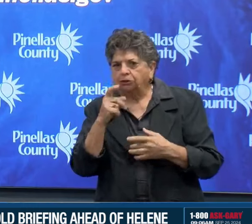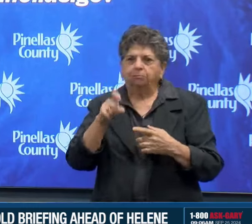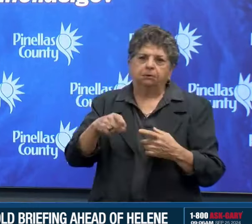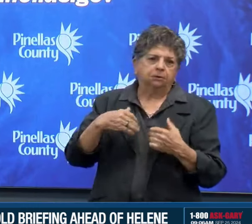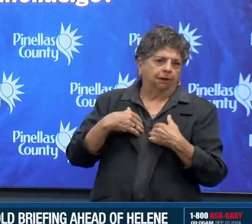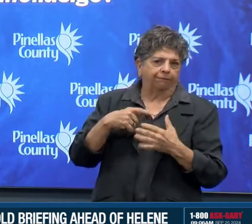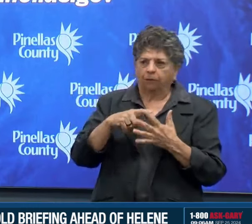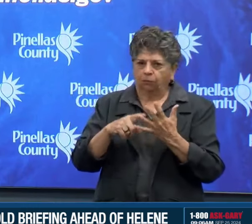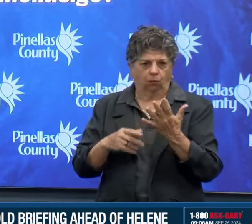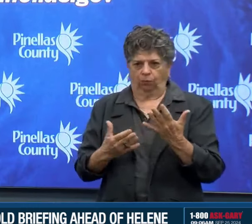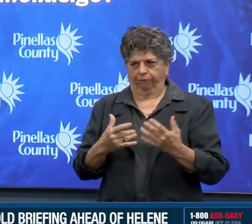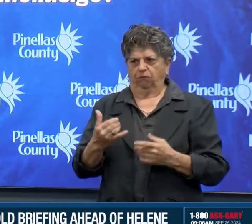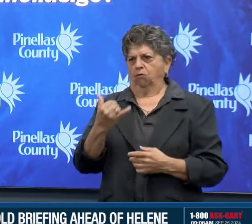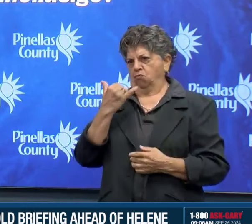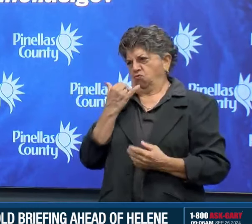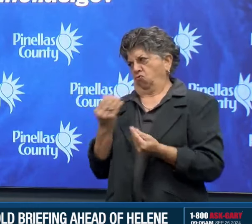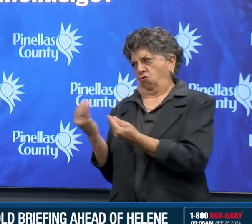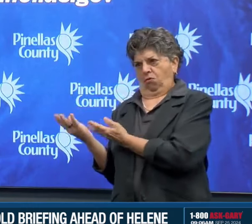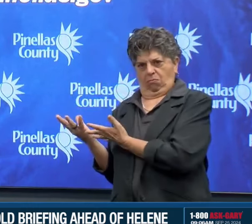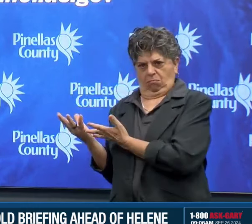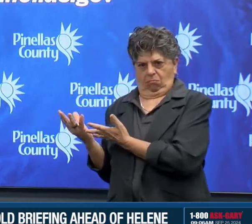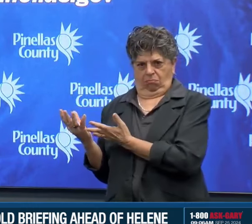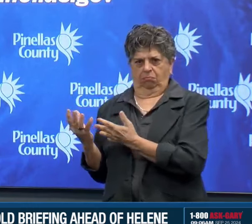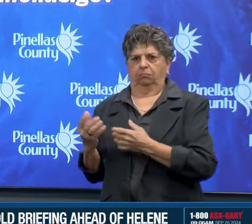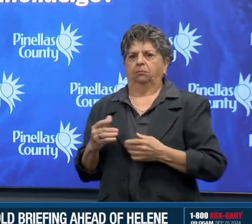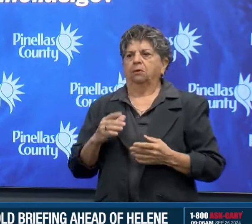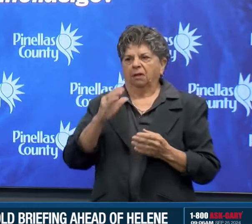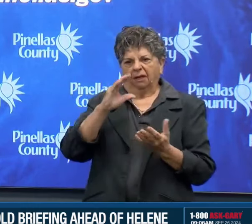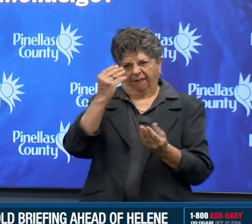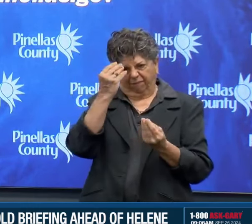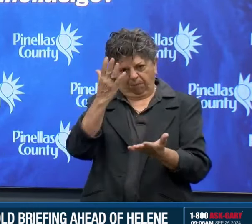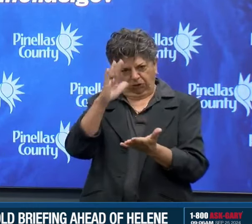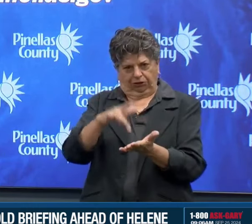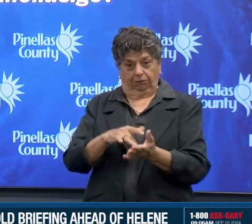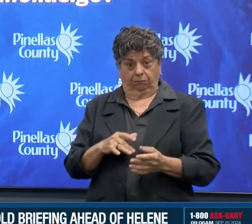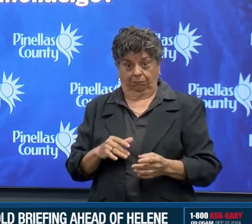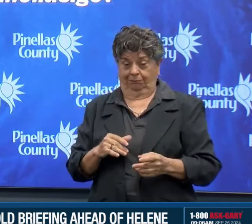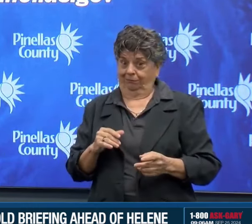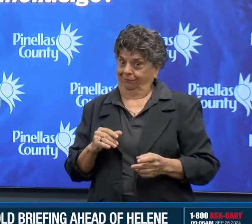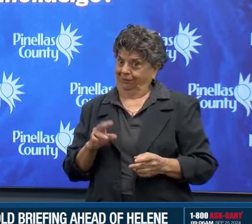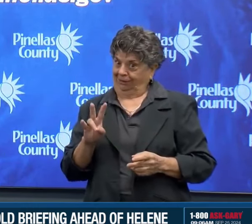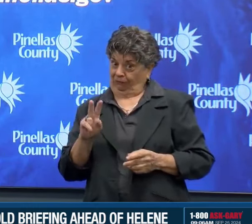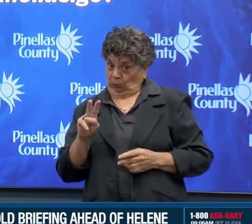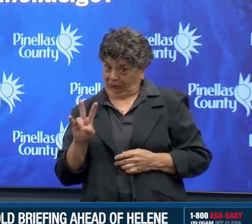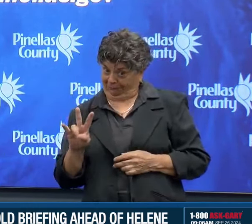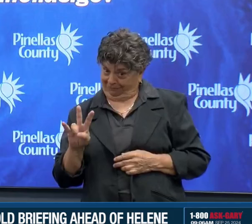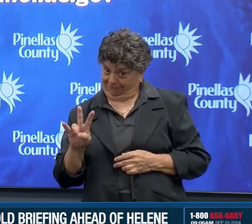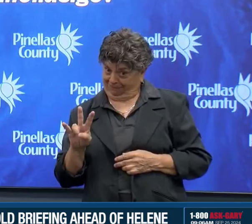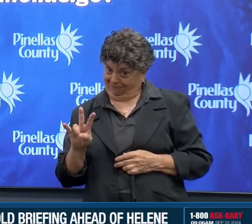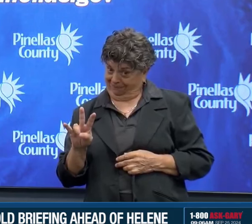for assistance at 727-464